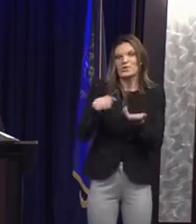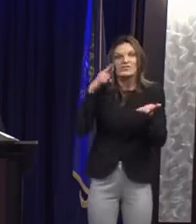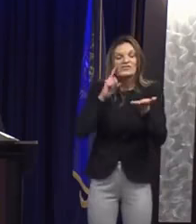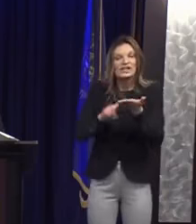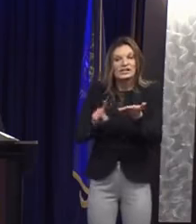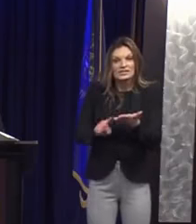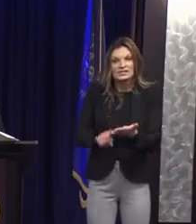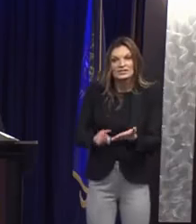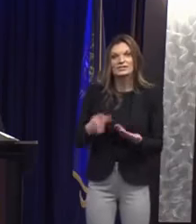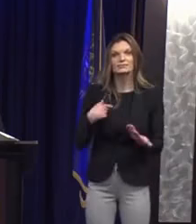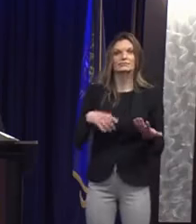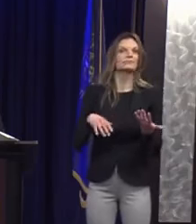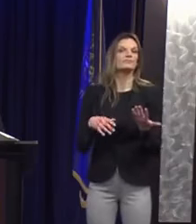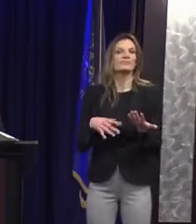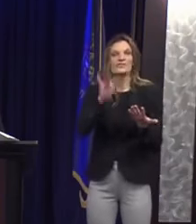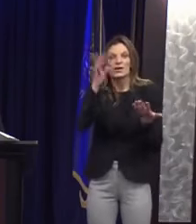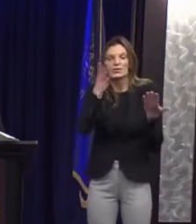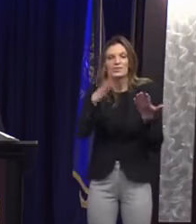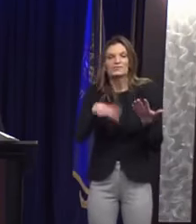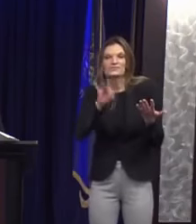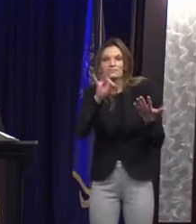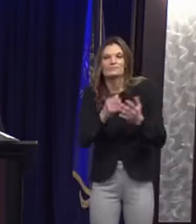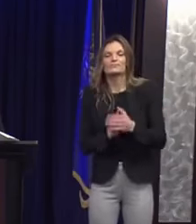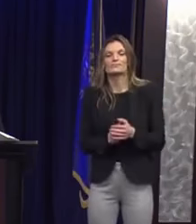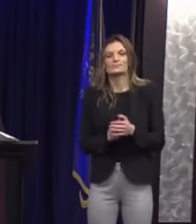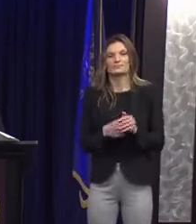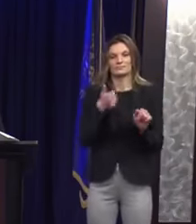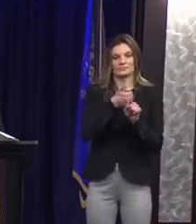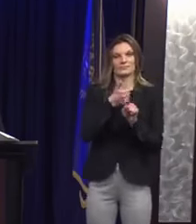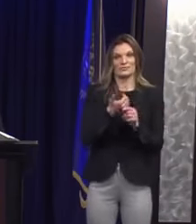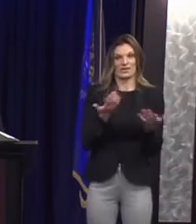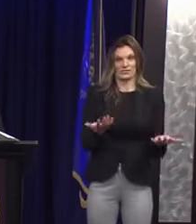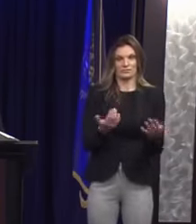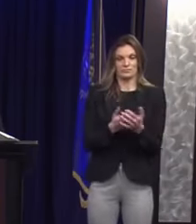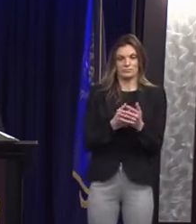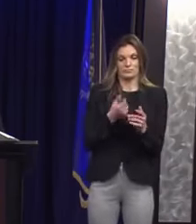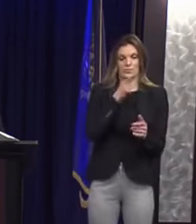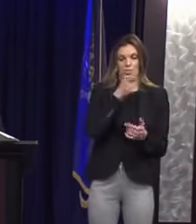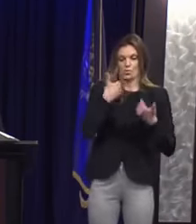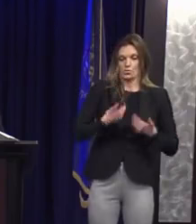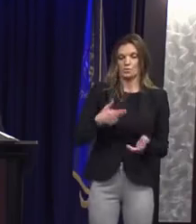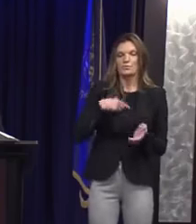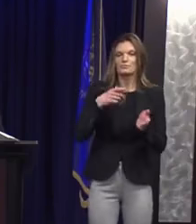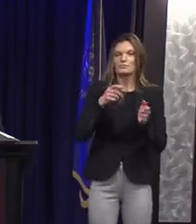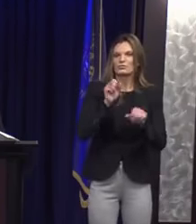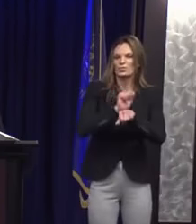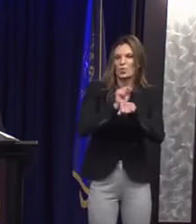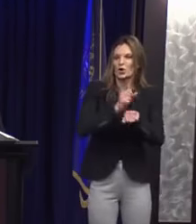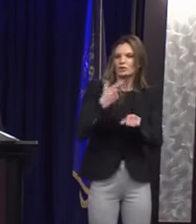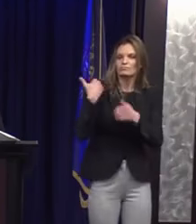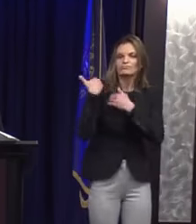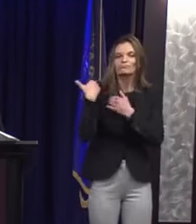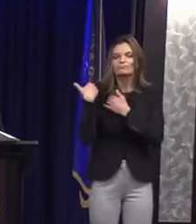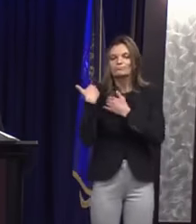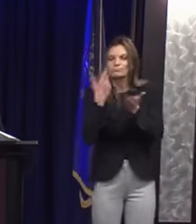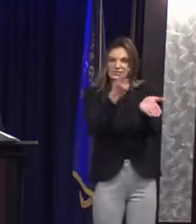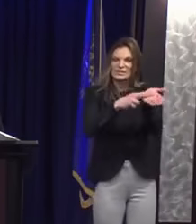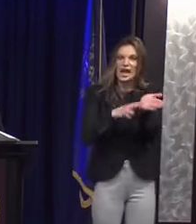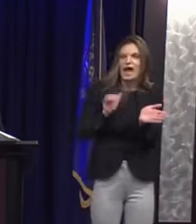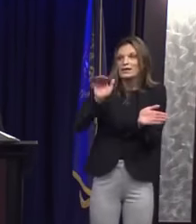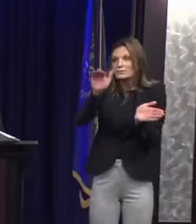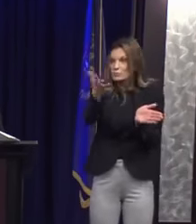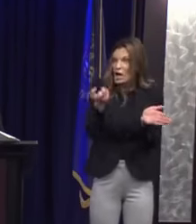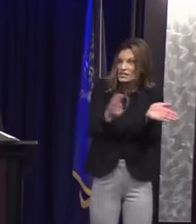clear evidence of misrepresentation by petition circulators and questionable